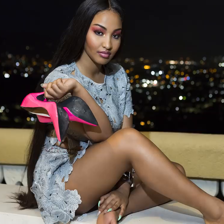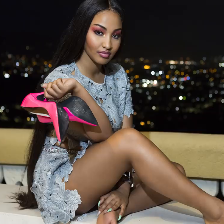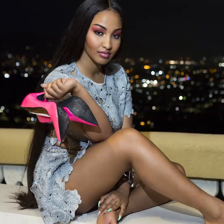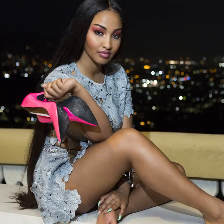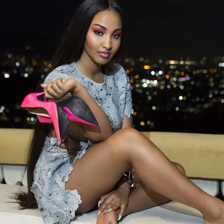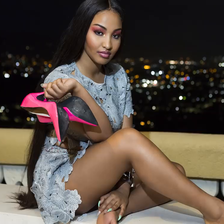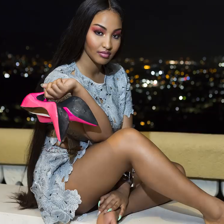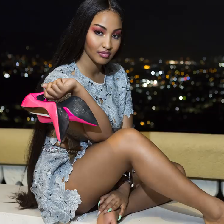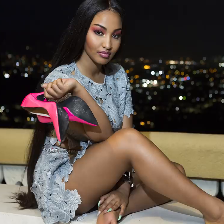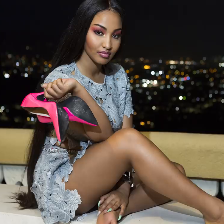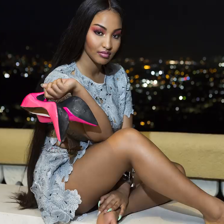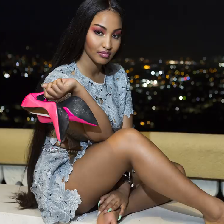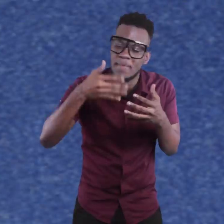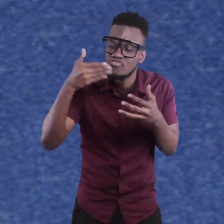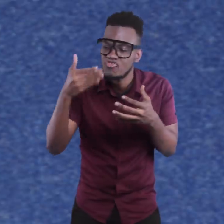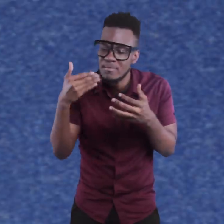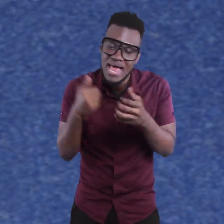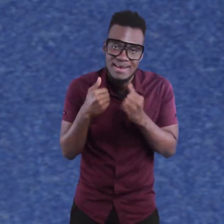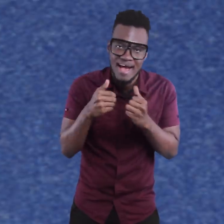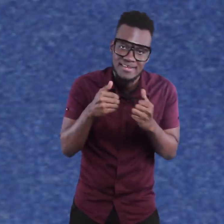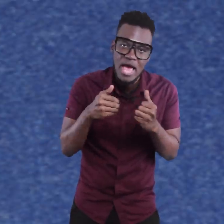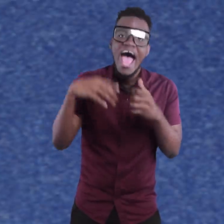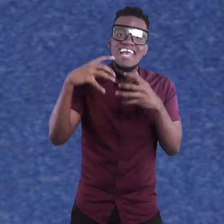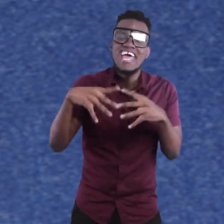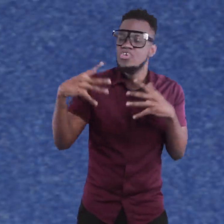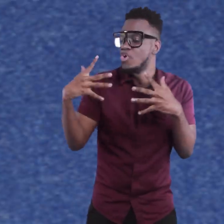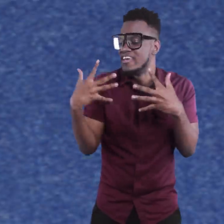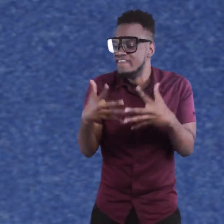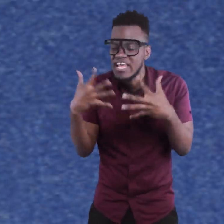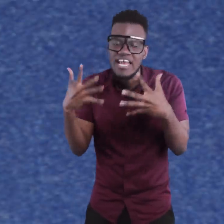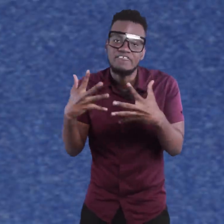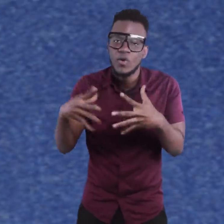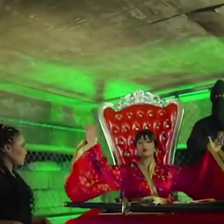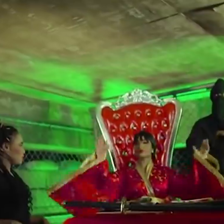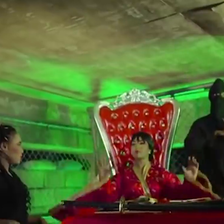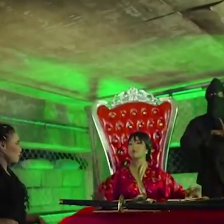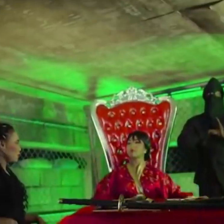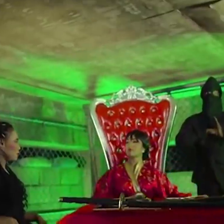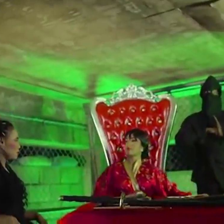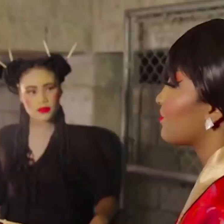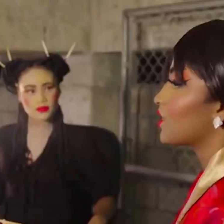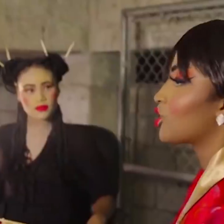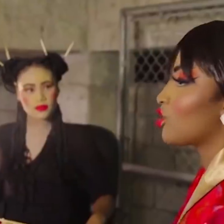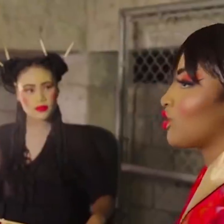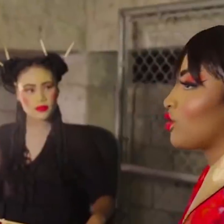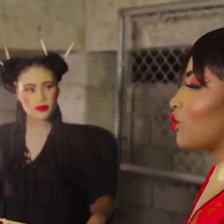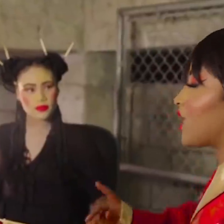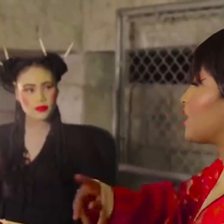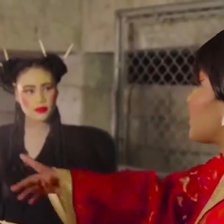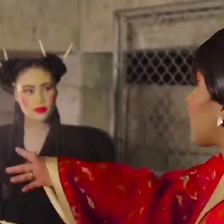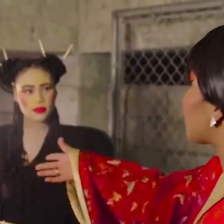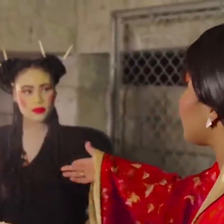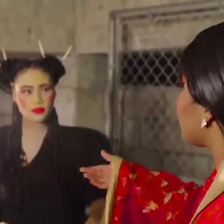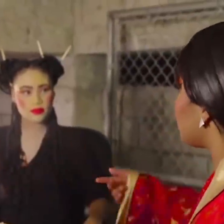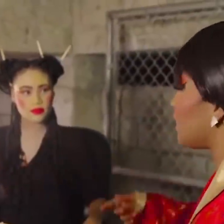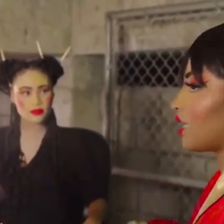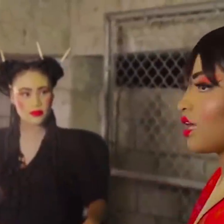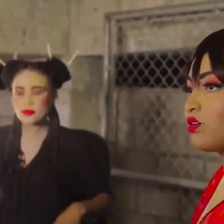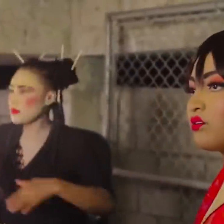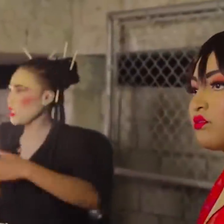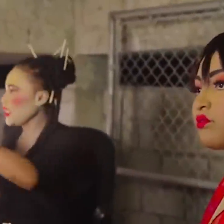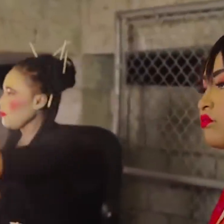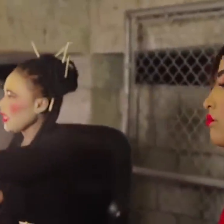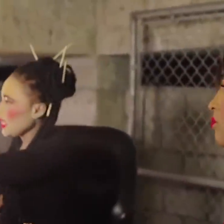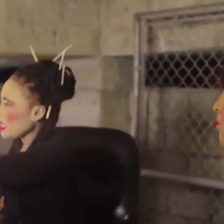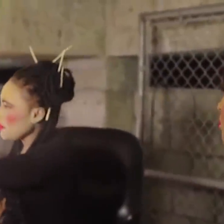Me a understand. How you forget a song with a big bad rhythm like that? And then your delivery come like it's a gangster song, like it's a bad man song. I saw your